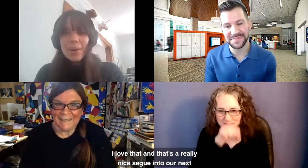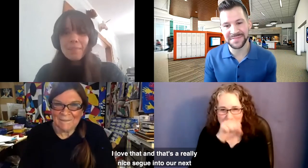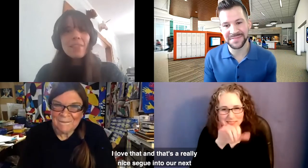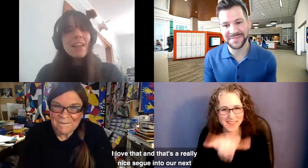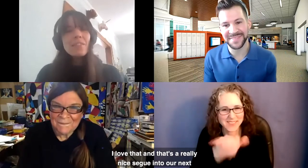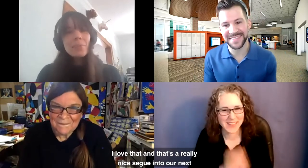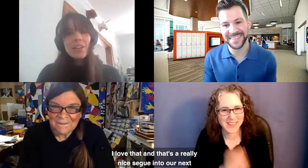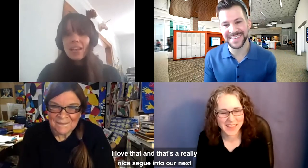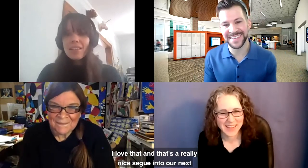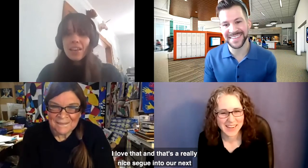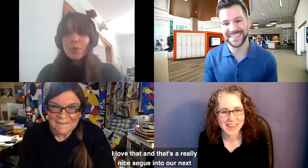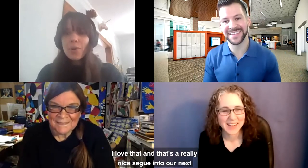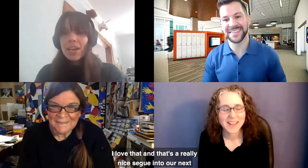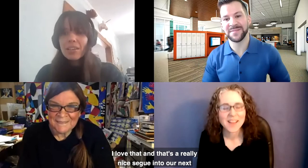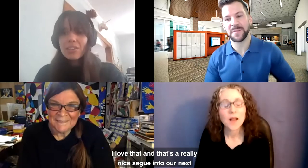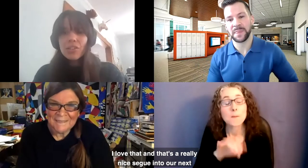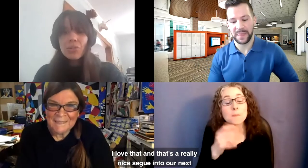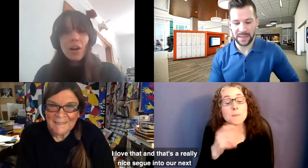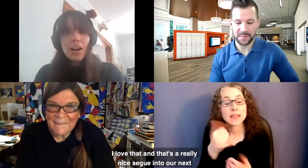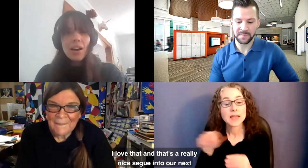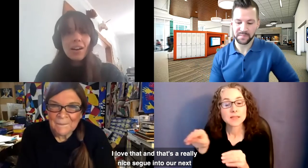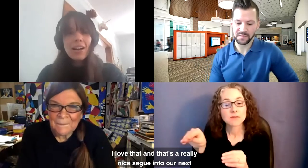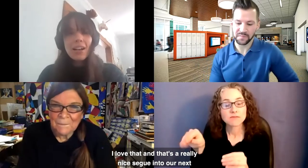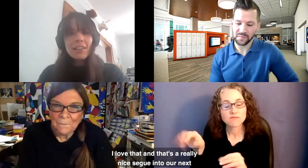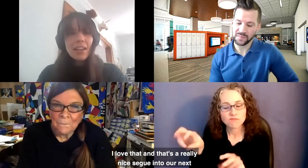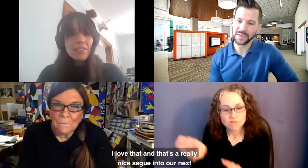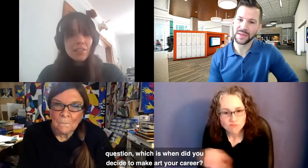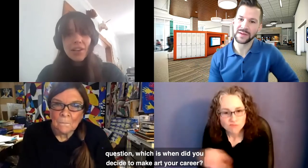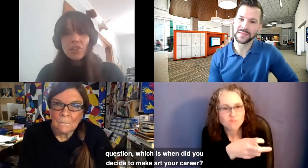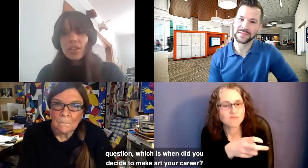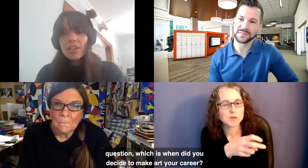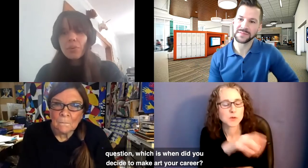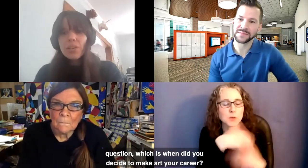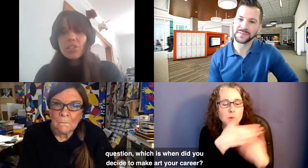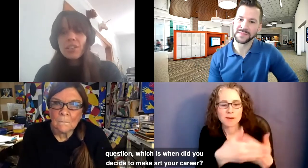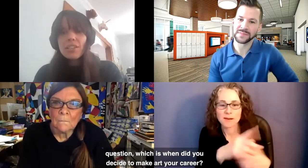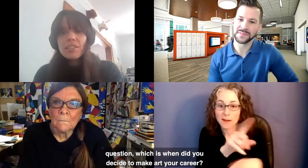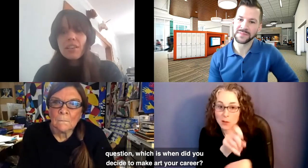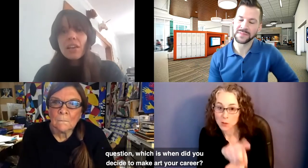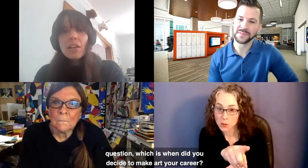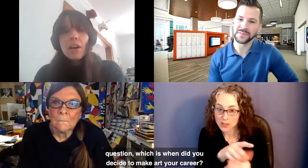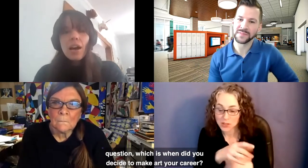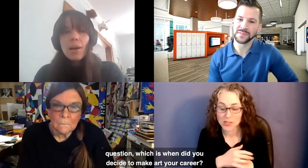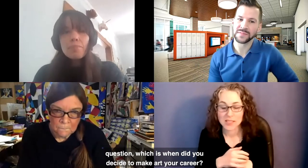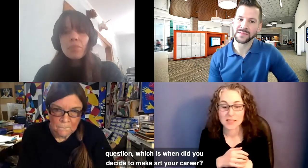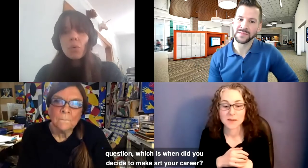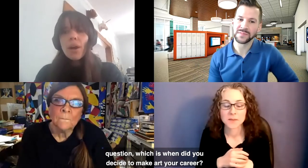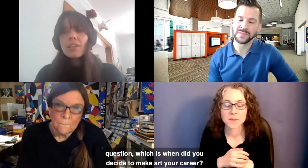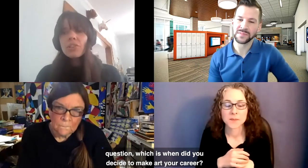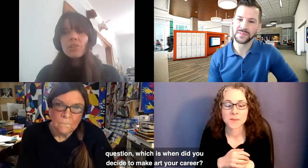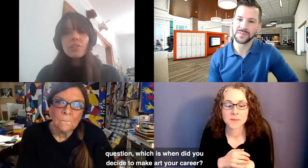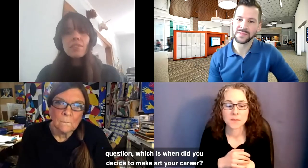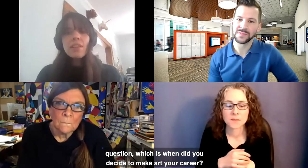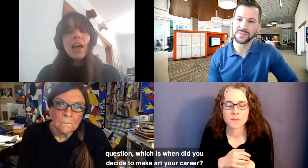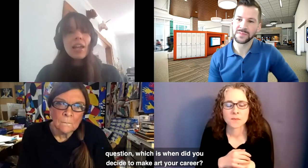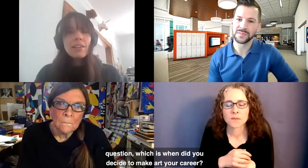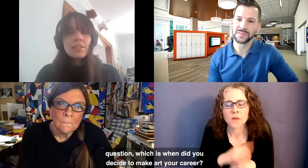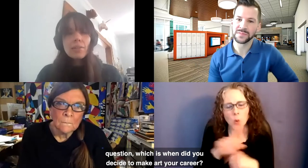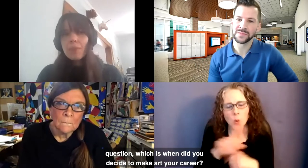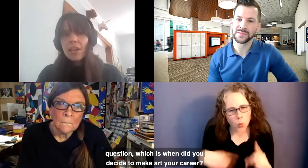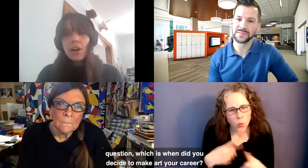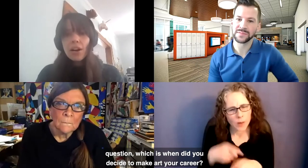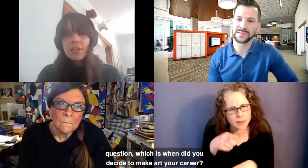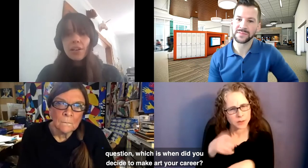And that's a really nice segue into our next question, which is, when did you decide